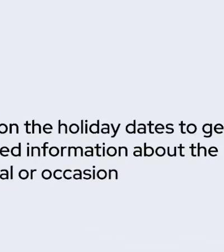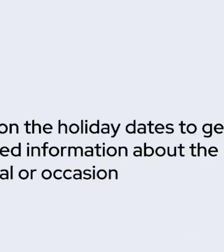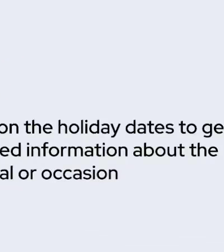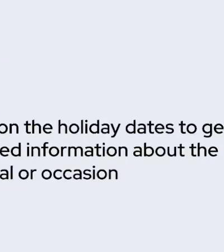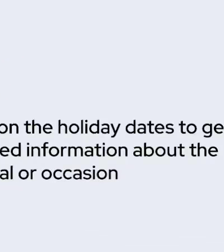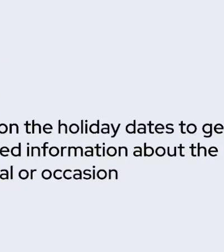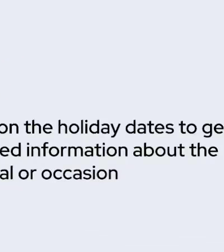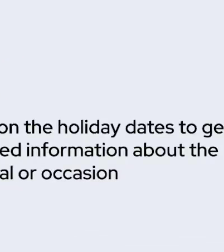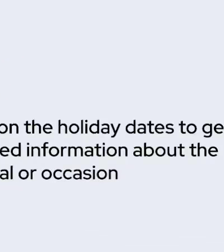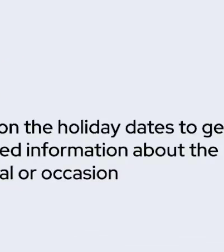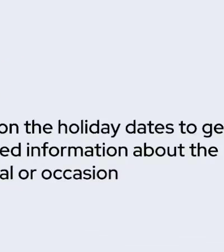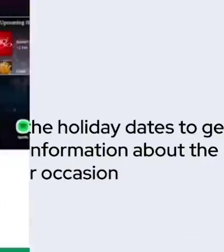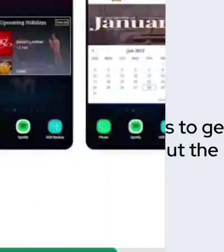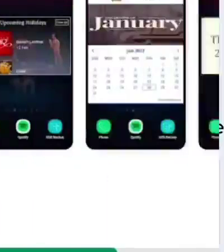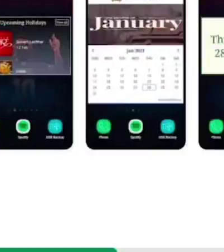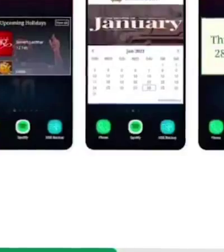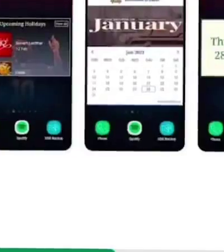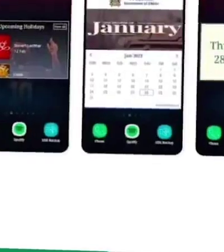We'll be updates.